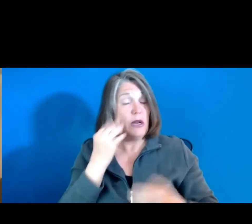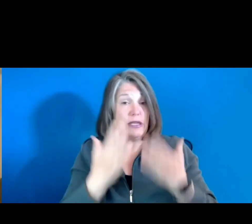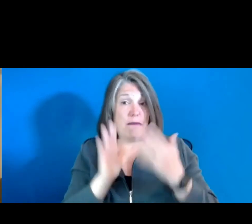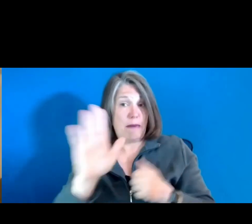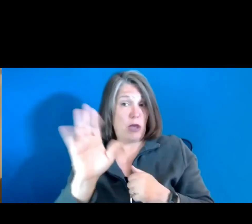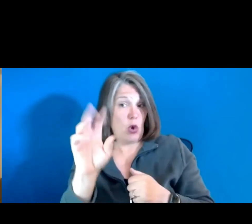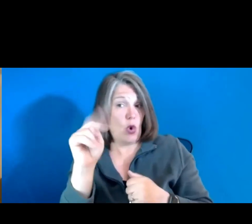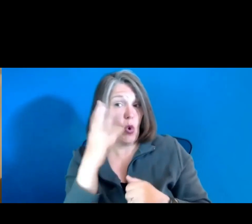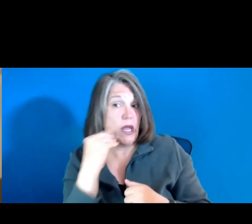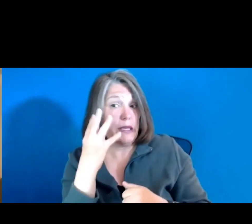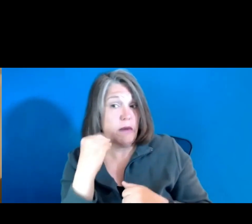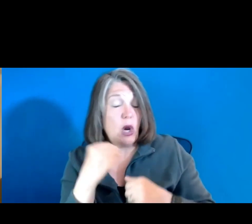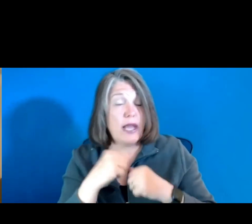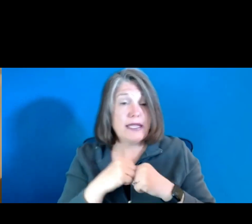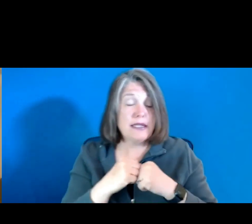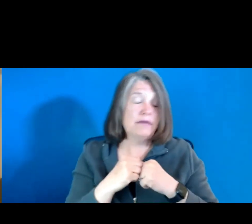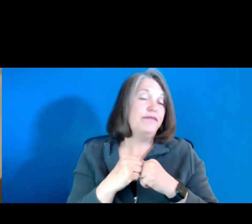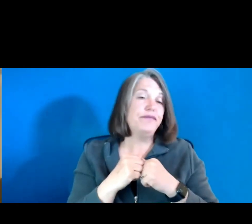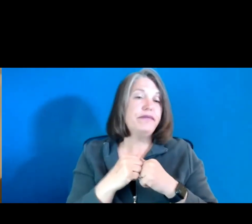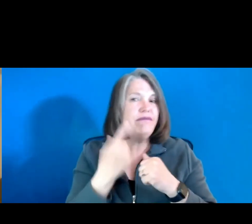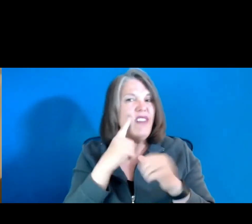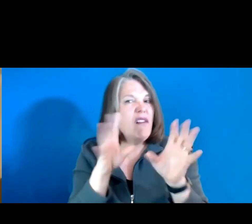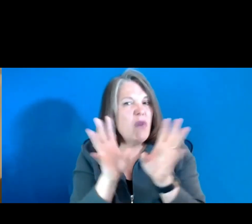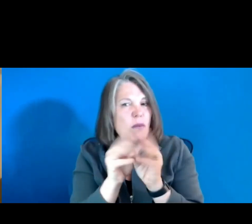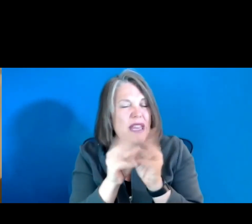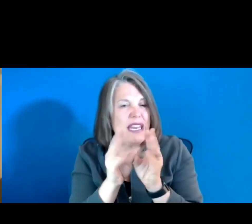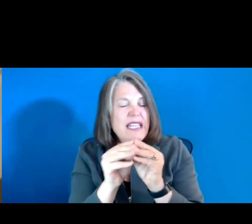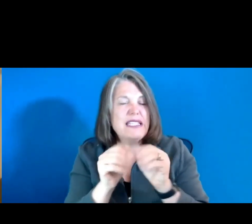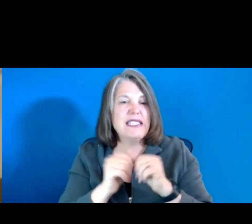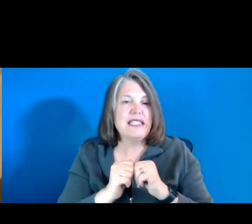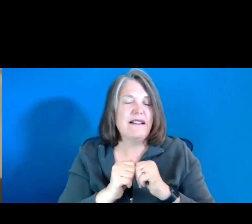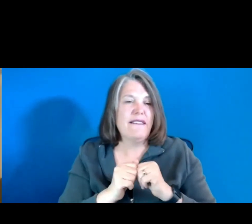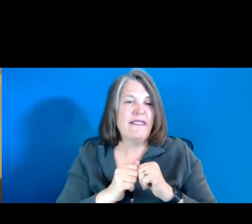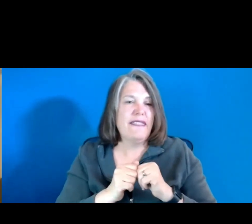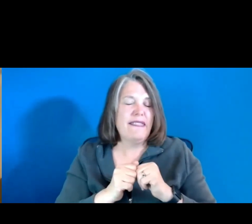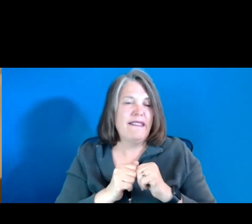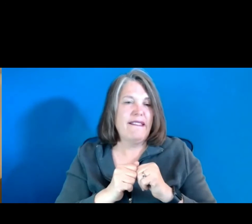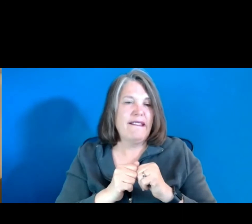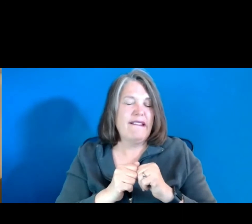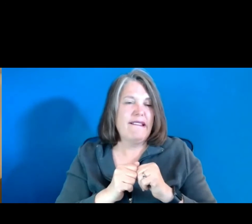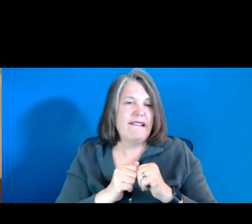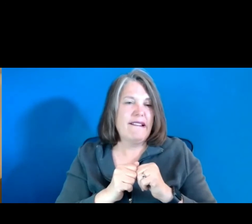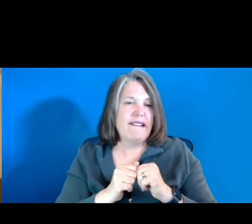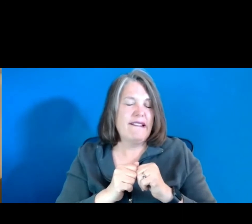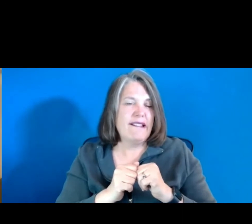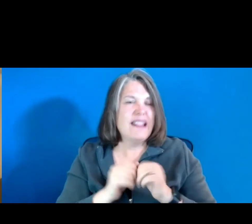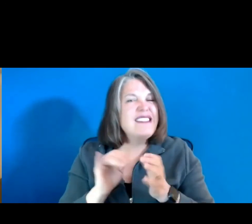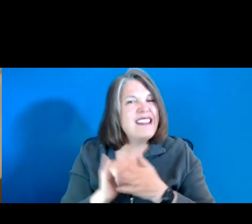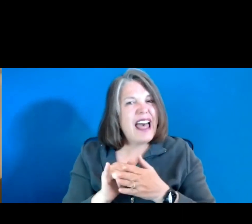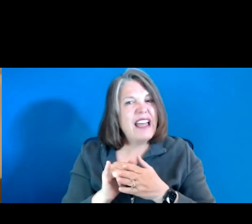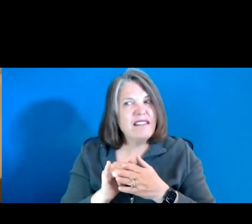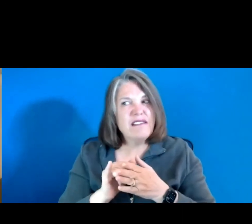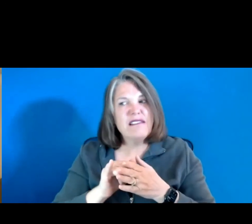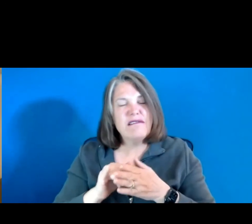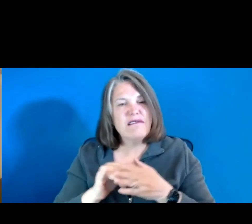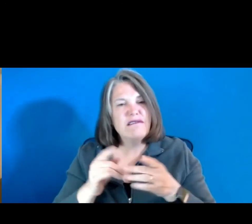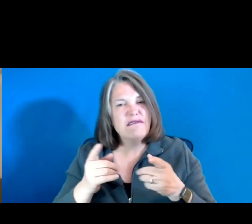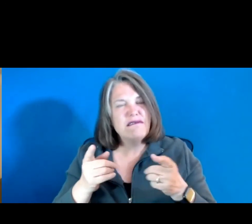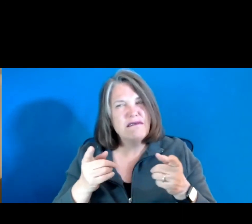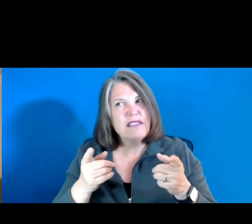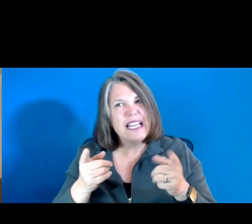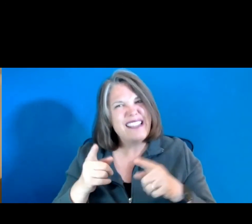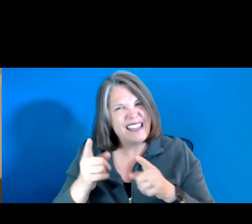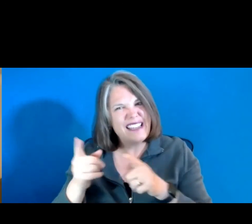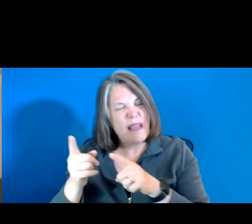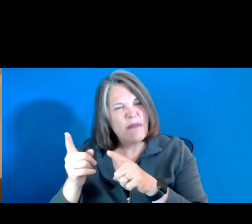own experience in meetings, is that increasingly, there is